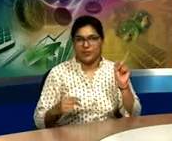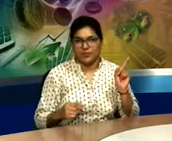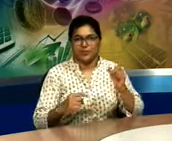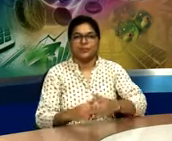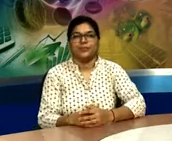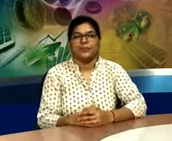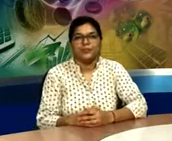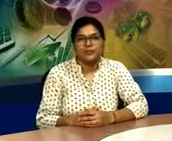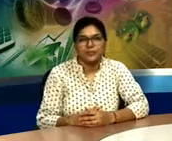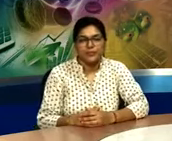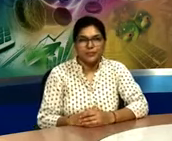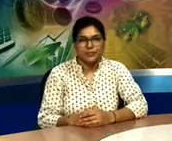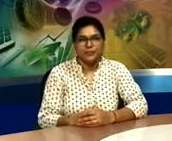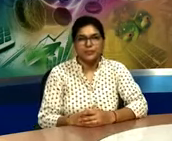So this word is neglect.